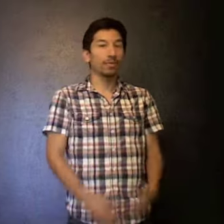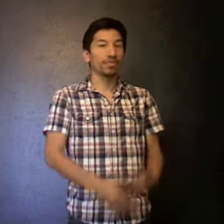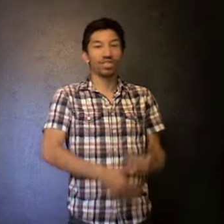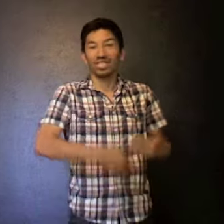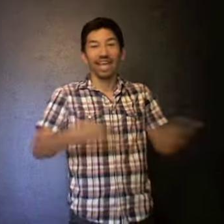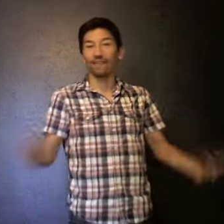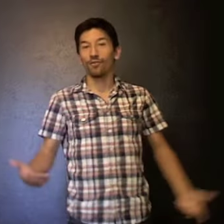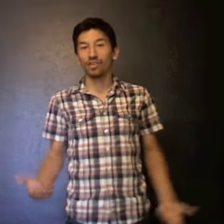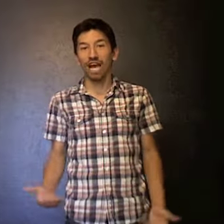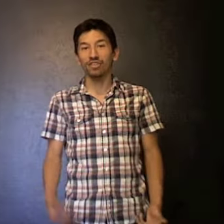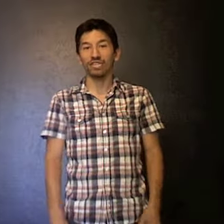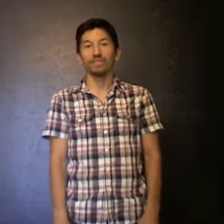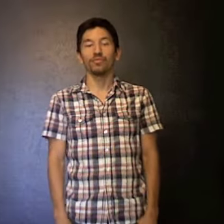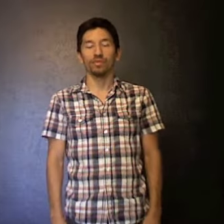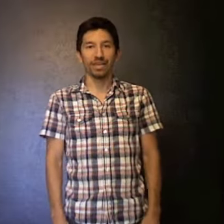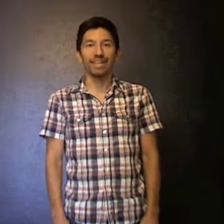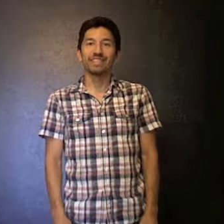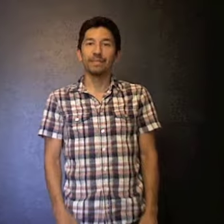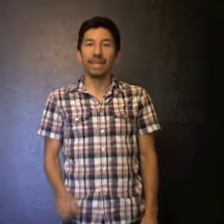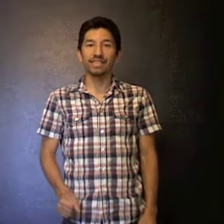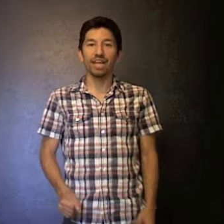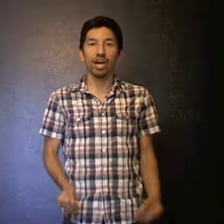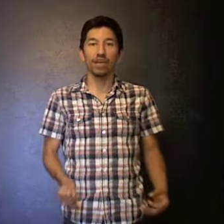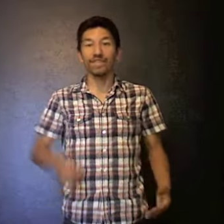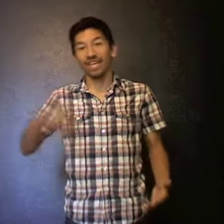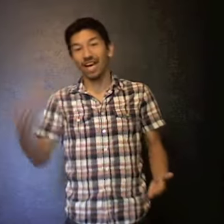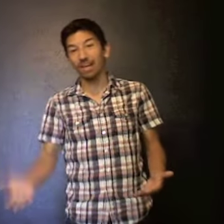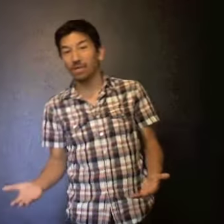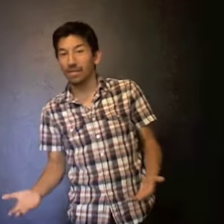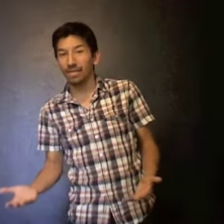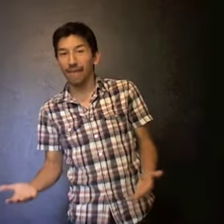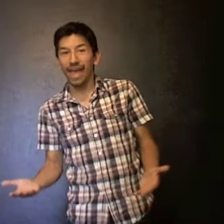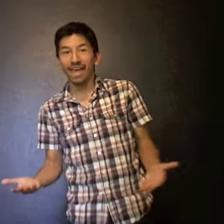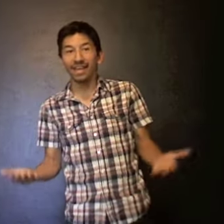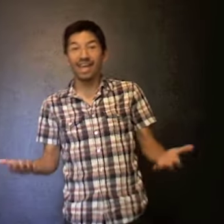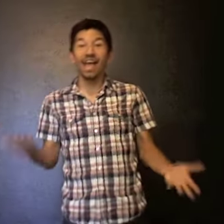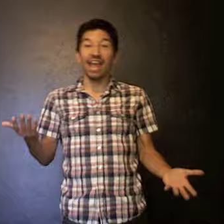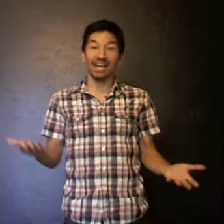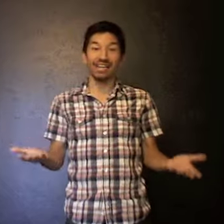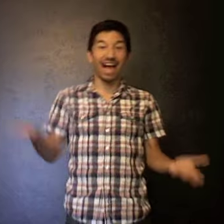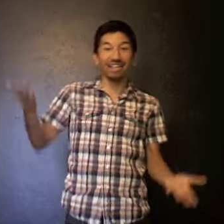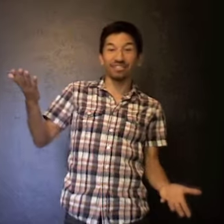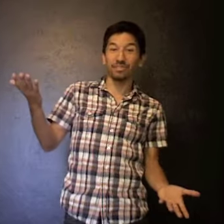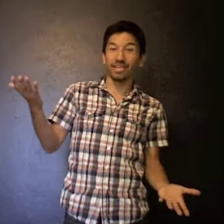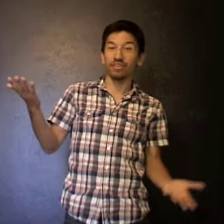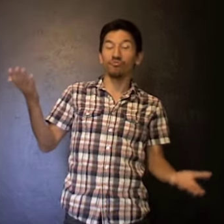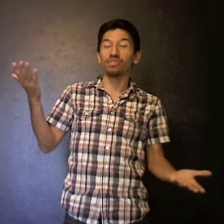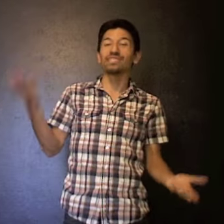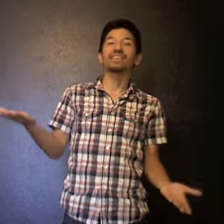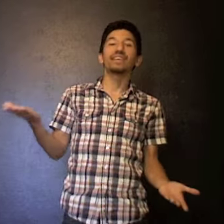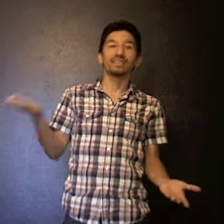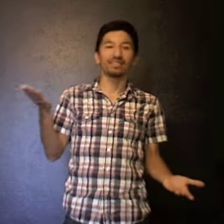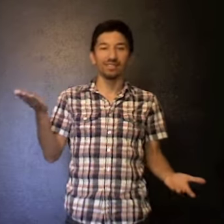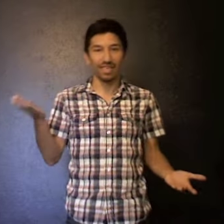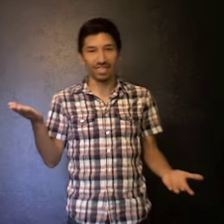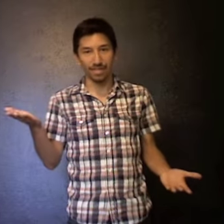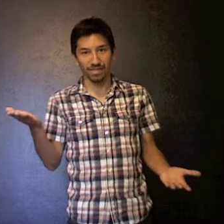just can't afford college anymore. It's a mix of the economy being bad and college being ridiculously expensive.